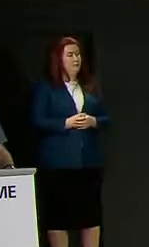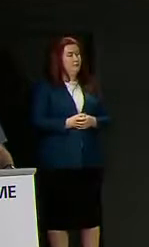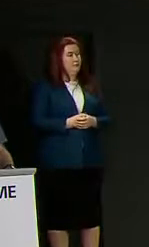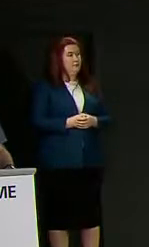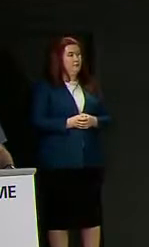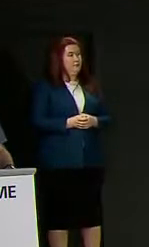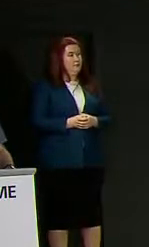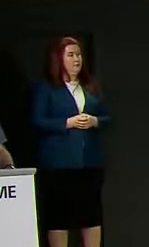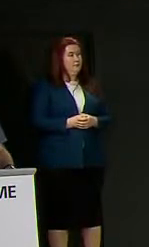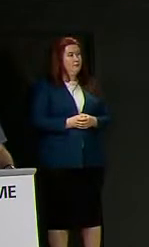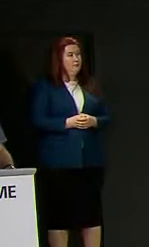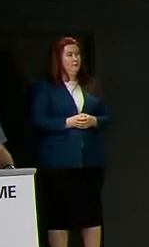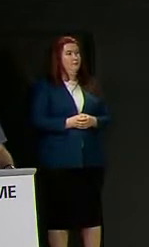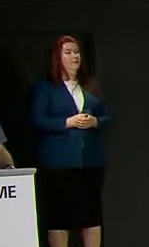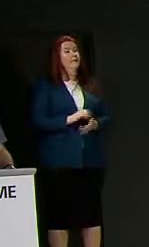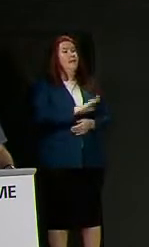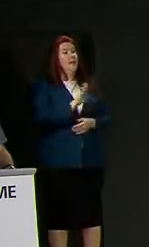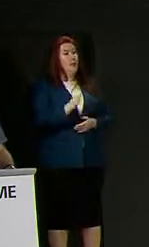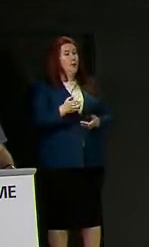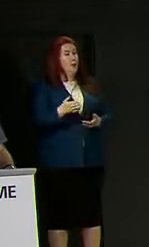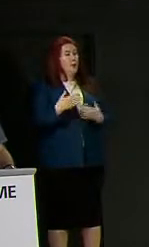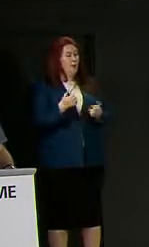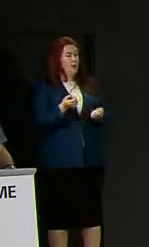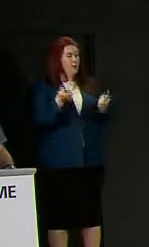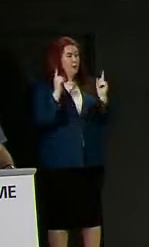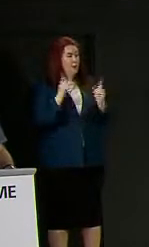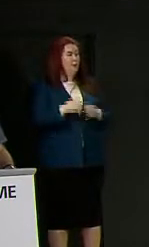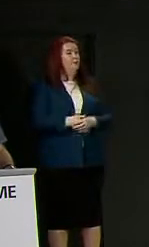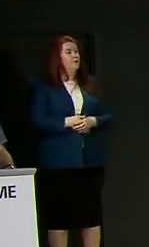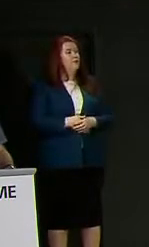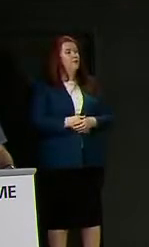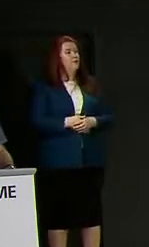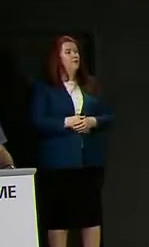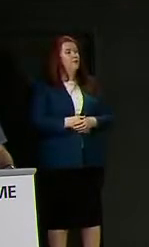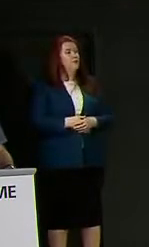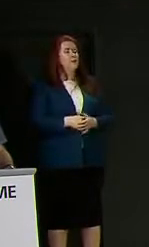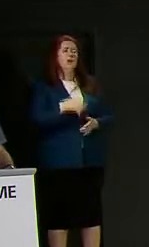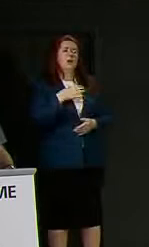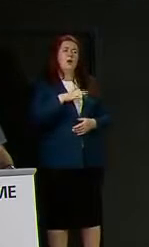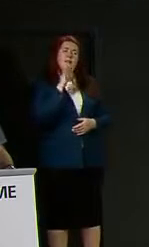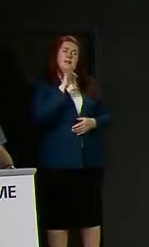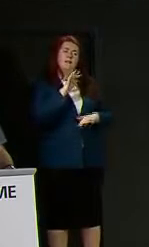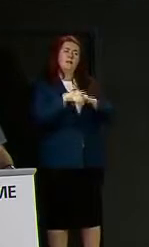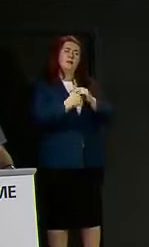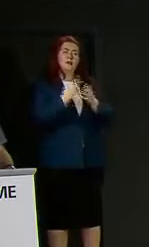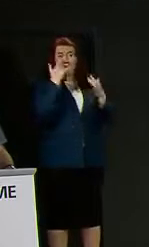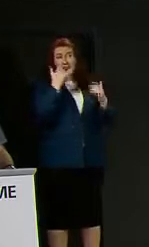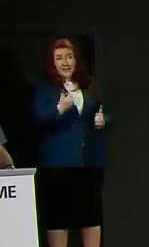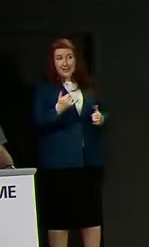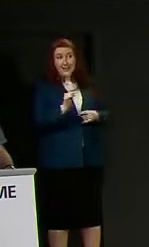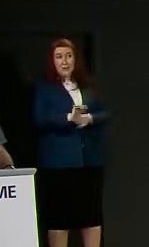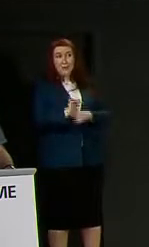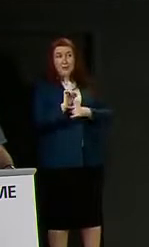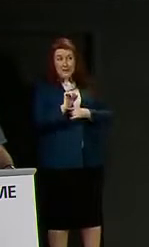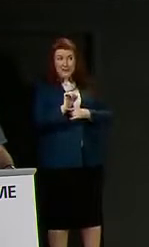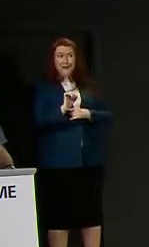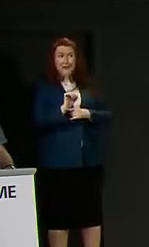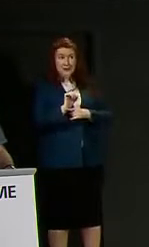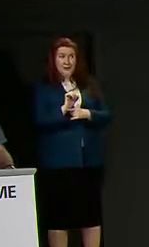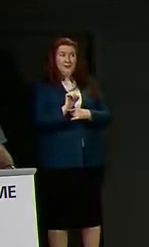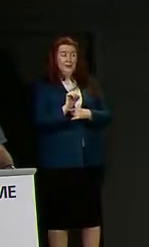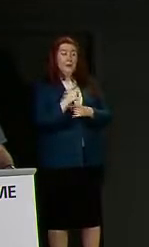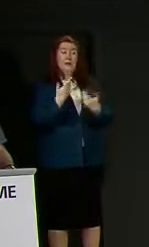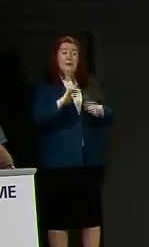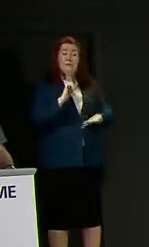Hello, Health Secretary. I wanted to ask about Test and Protect, which of course got up and